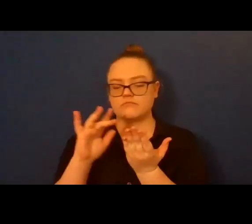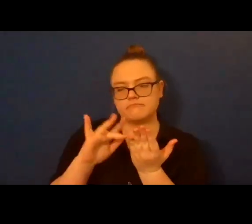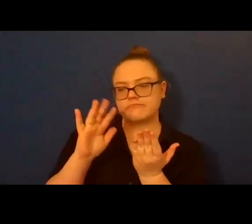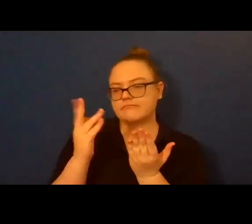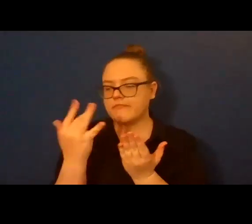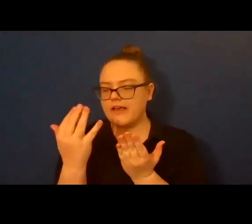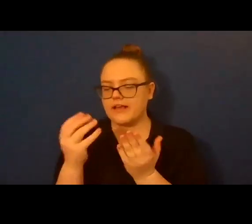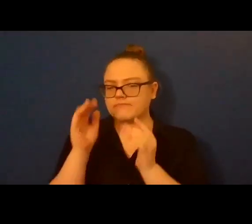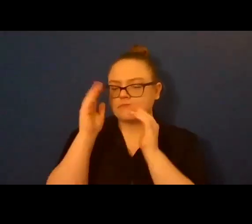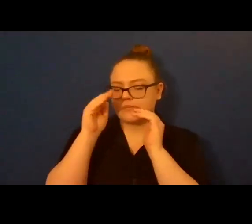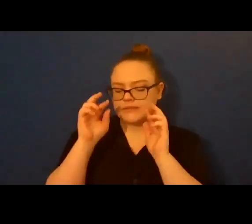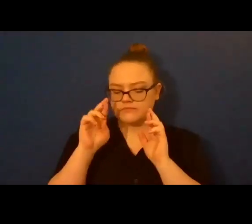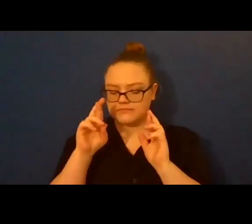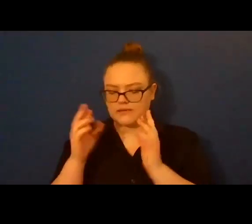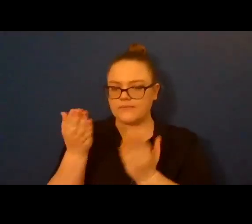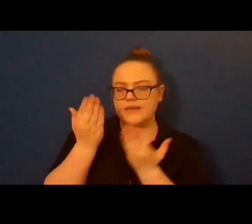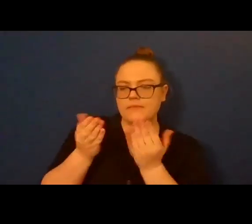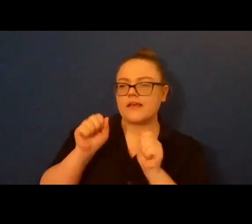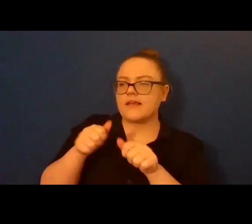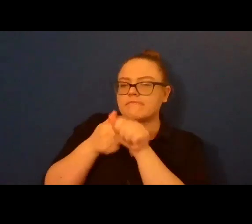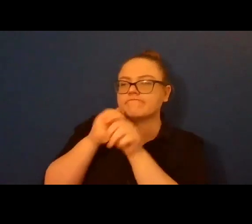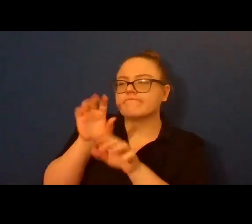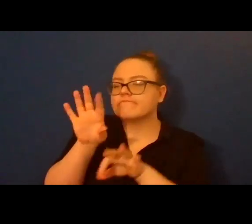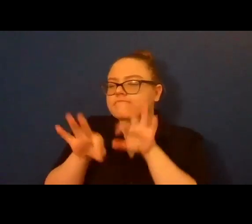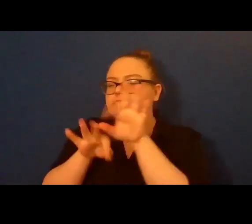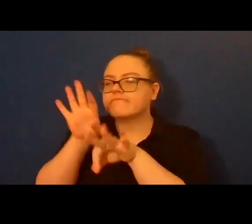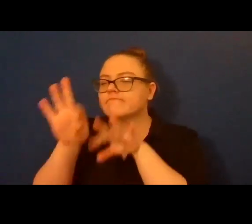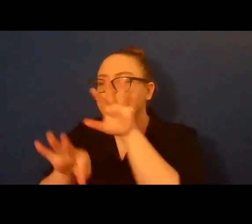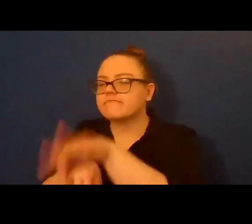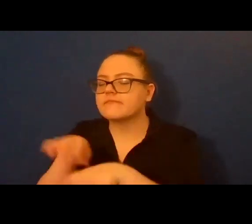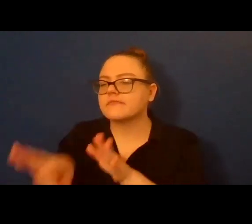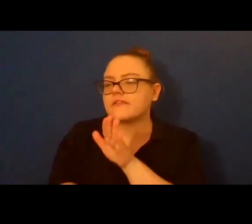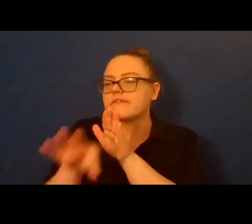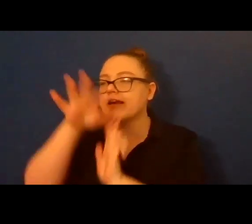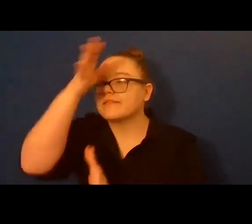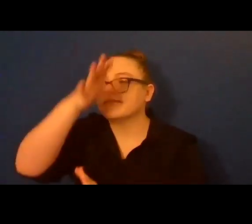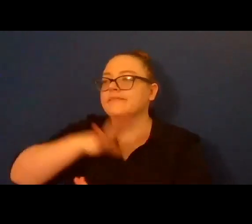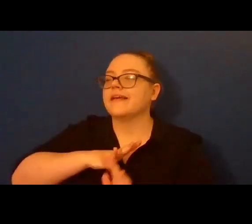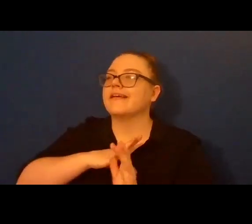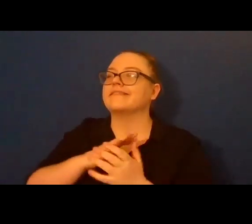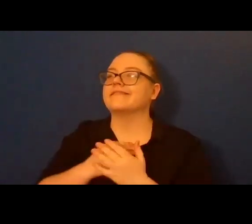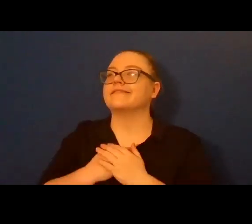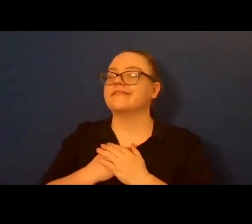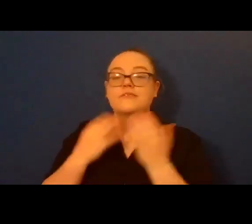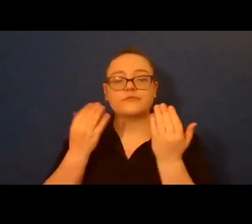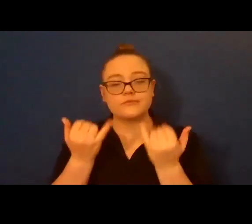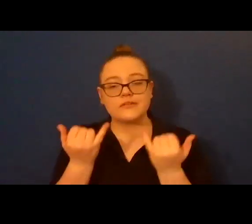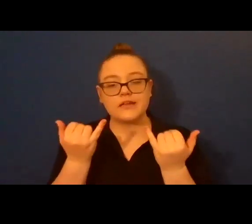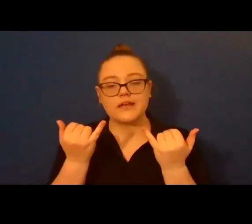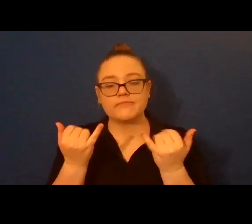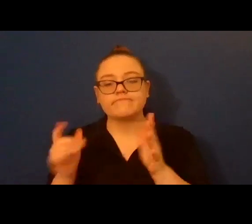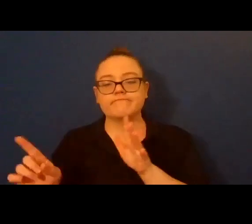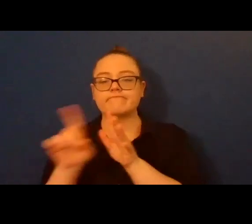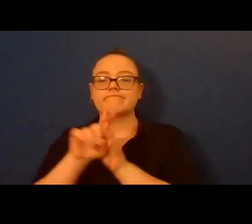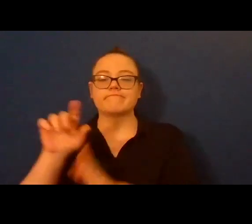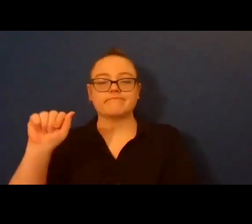to create a breadcrumb trail to the man of my dreams. At least today, it's led me to Adam. There are no other cars around, so